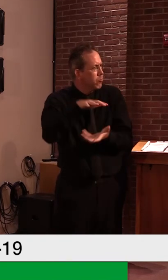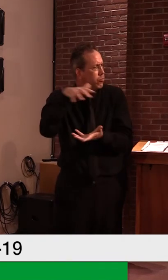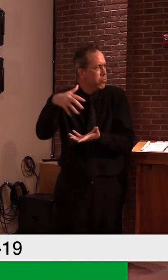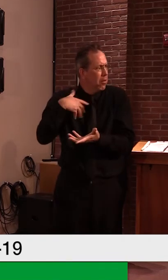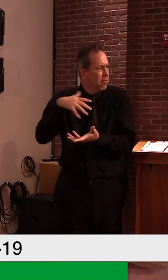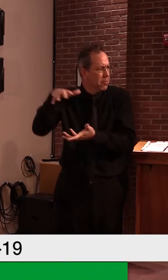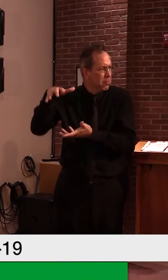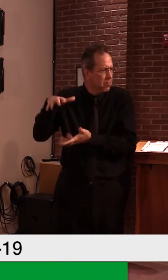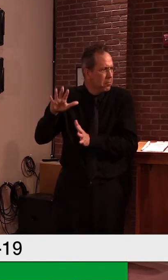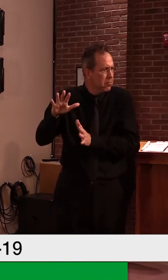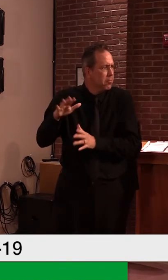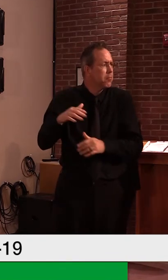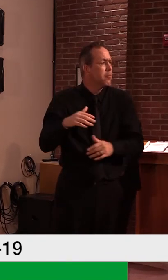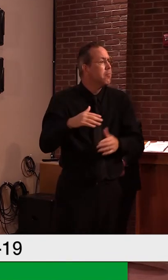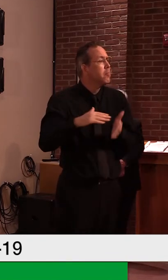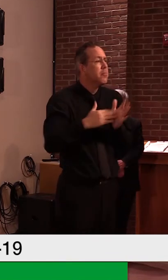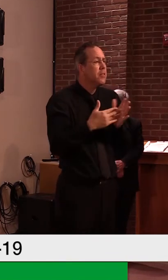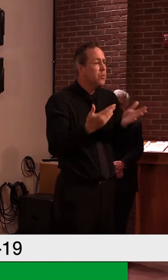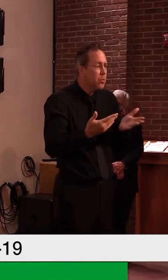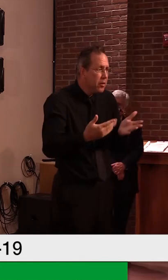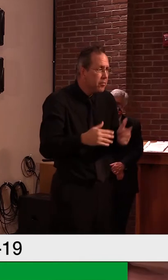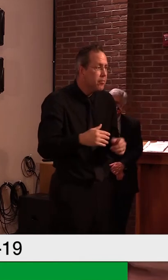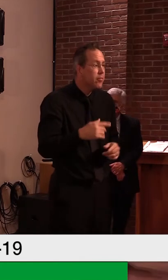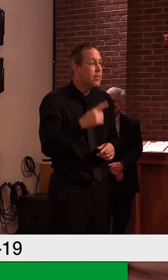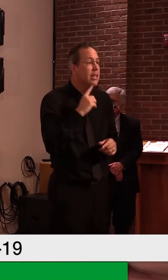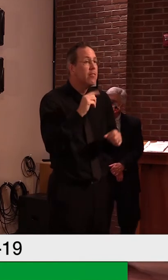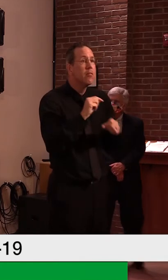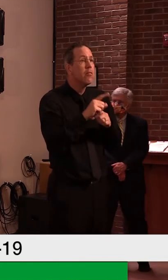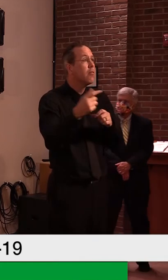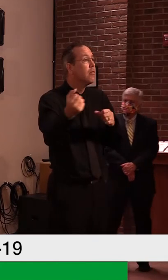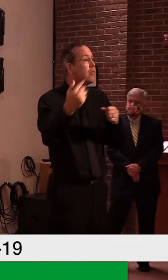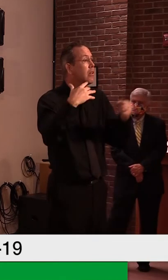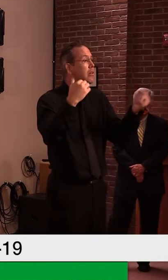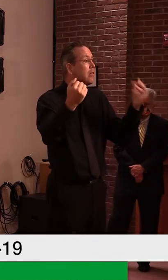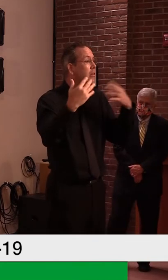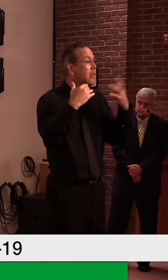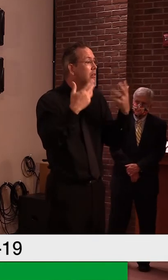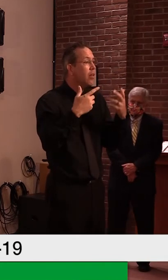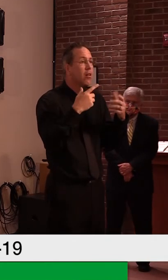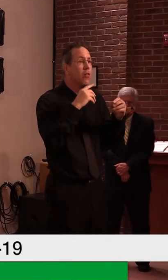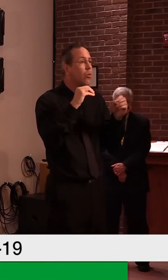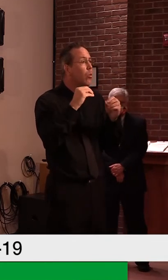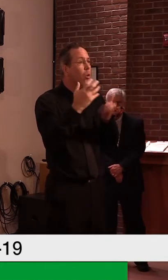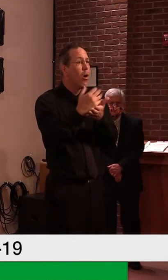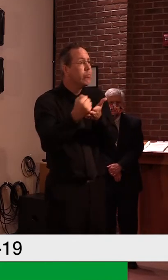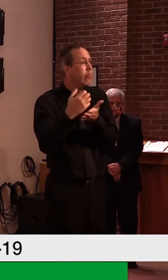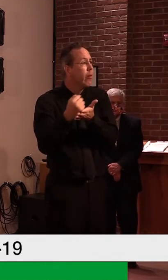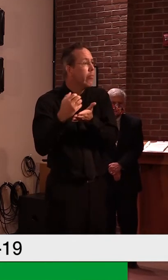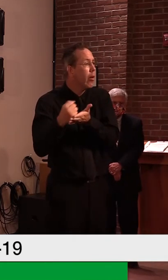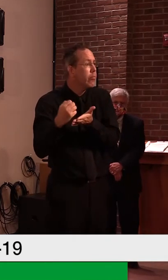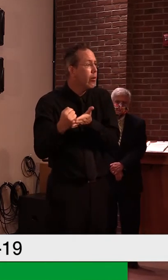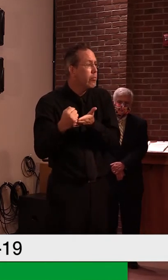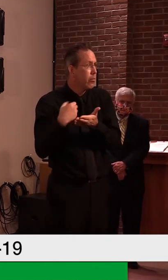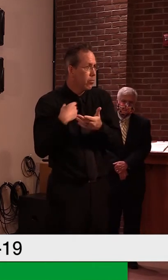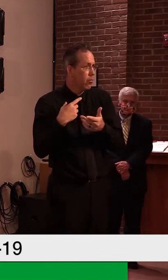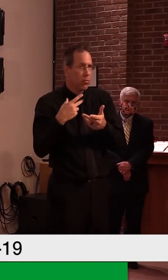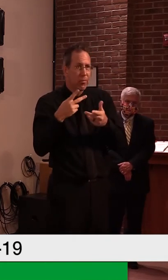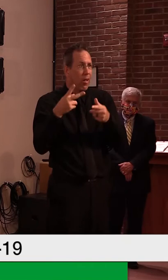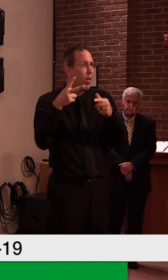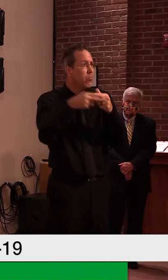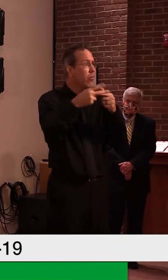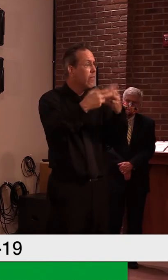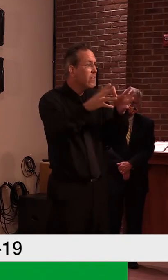receiving any, uh, or stopped receiving any supplies tomorrow, we'd have enough for a month or two.